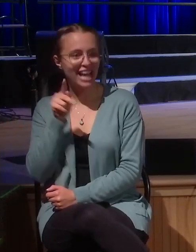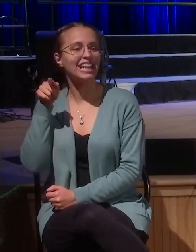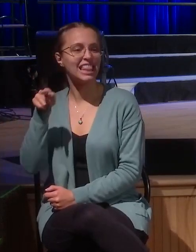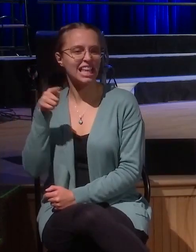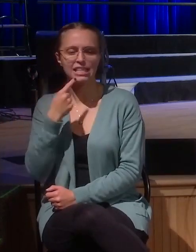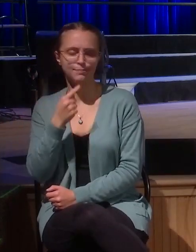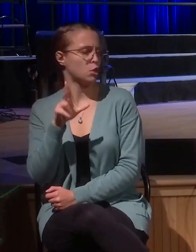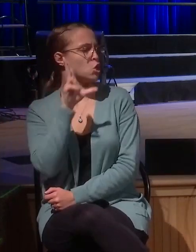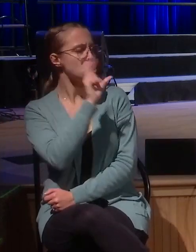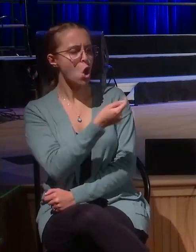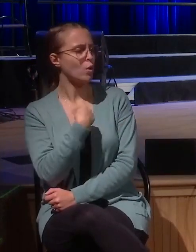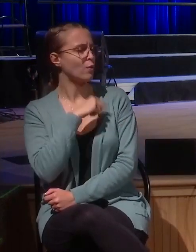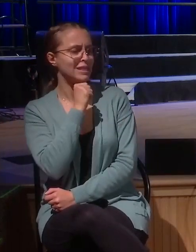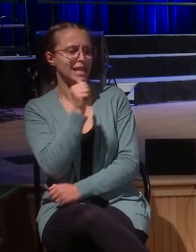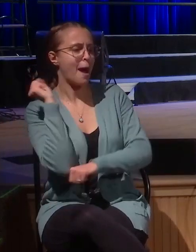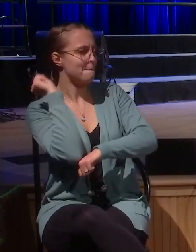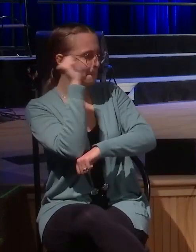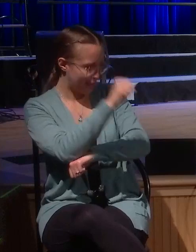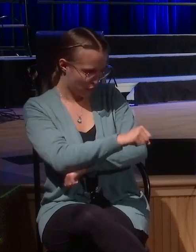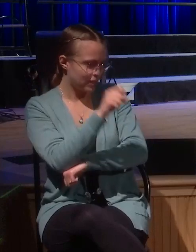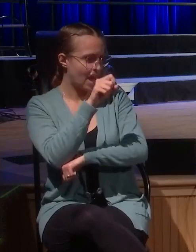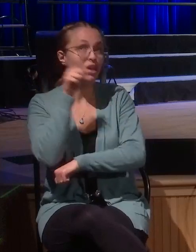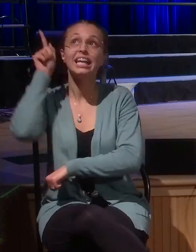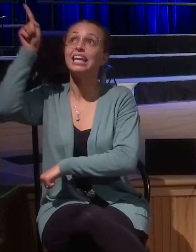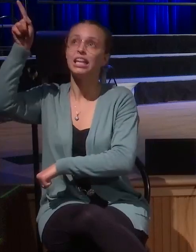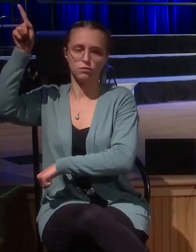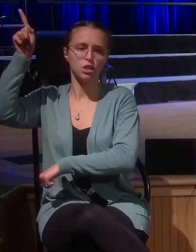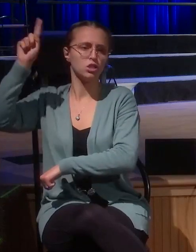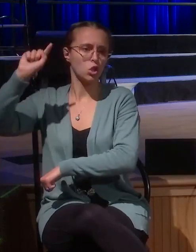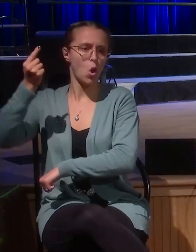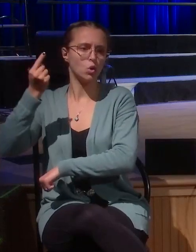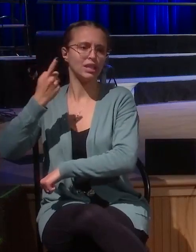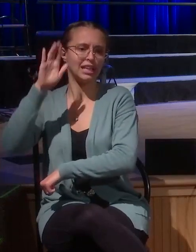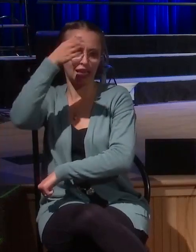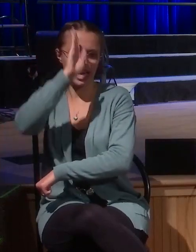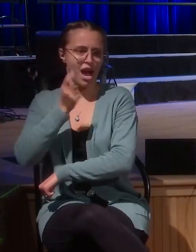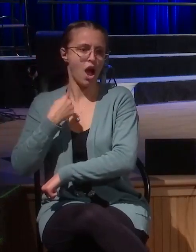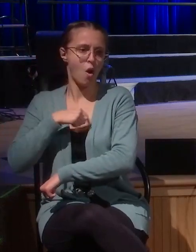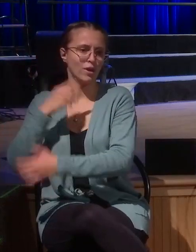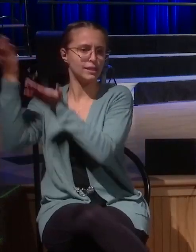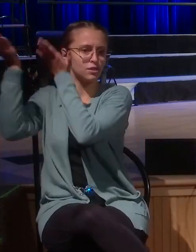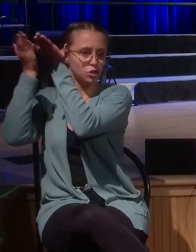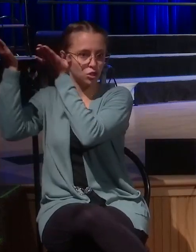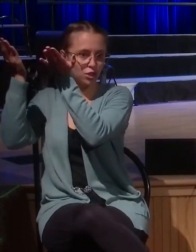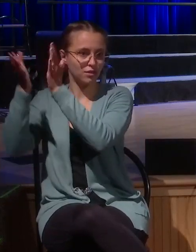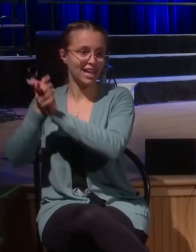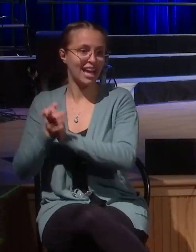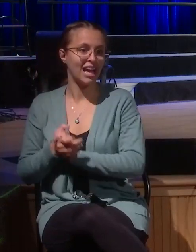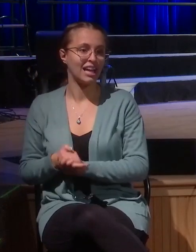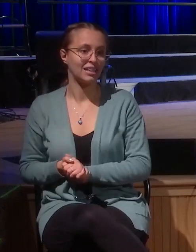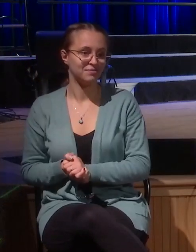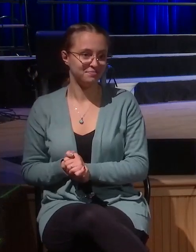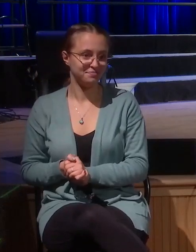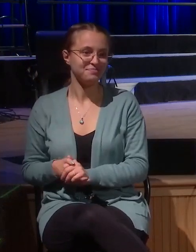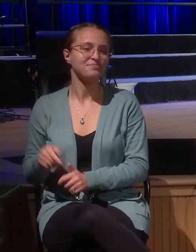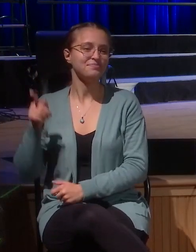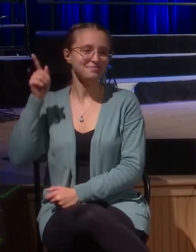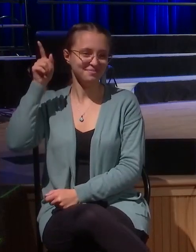to save us, even if he doesn't save us. We'll still not serve you, we'll serve our God. They did that not out of pride, but out of humility for the true